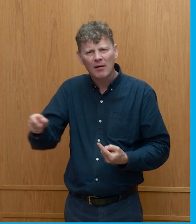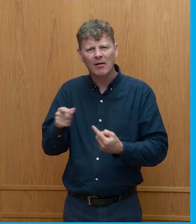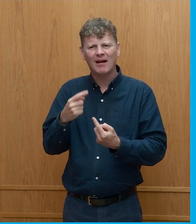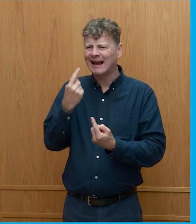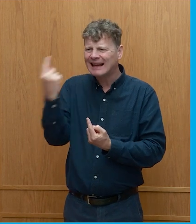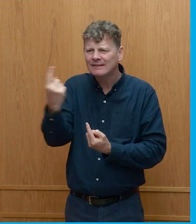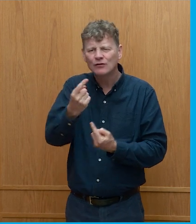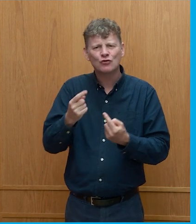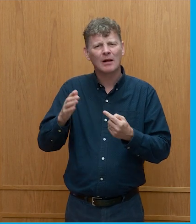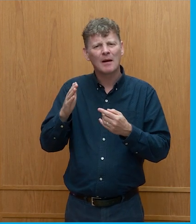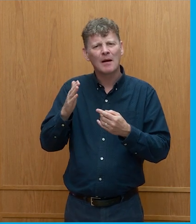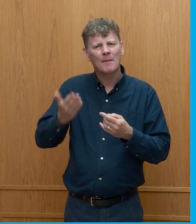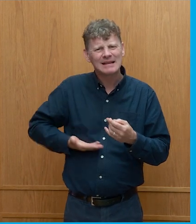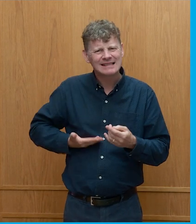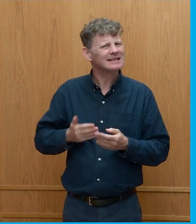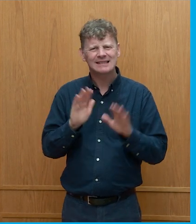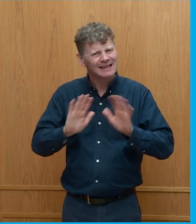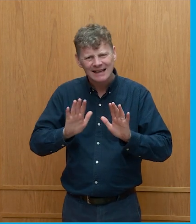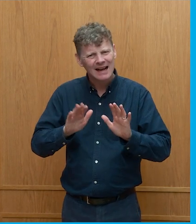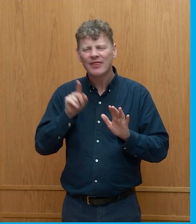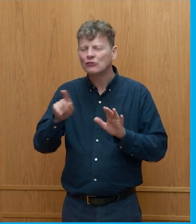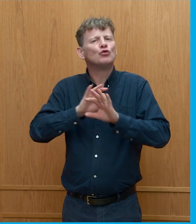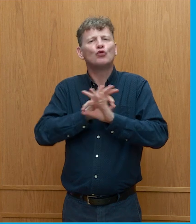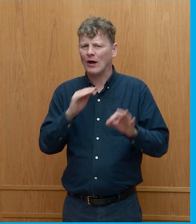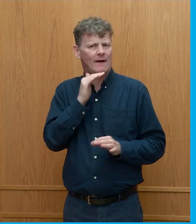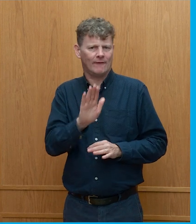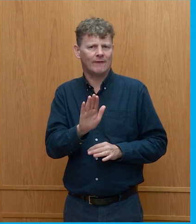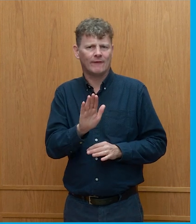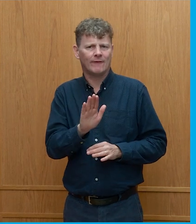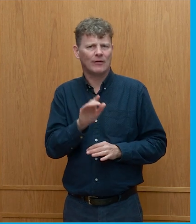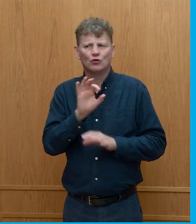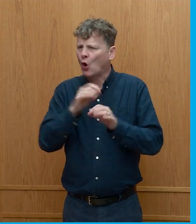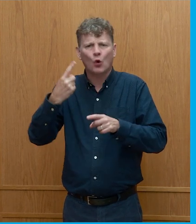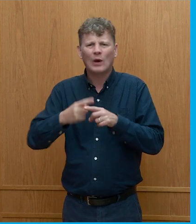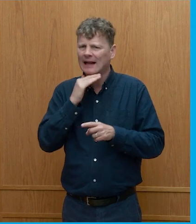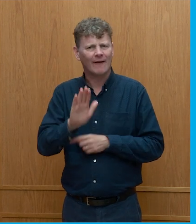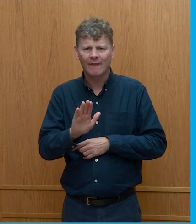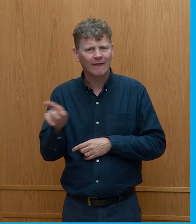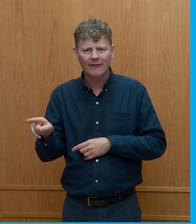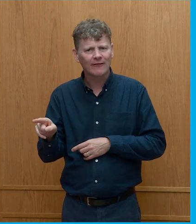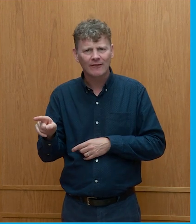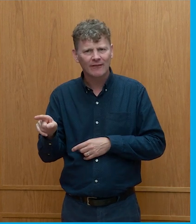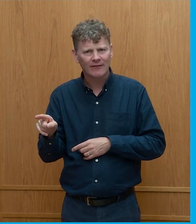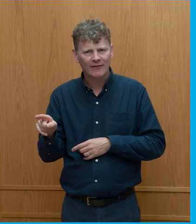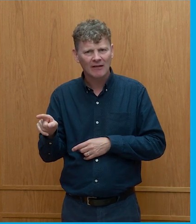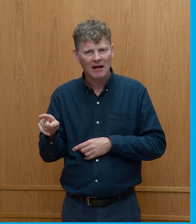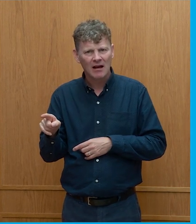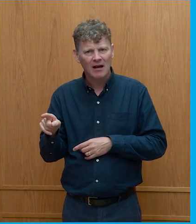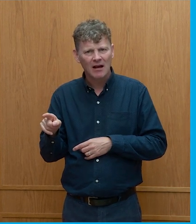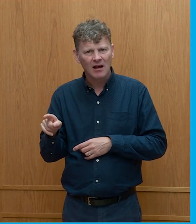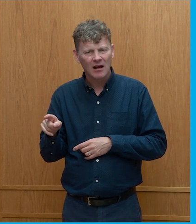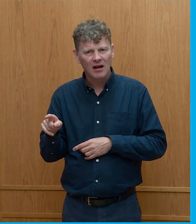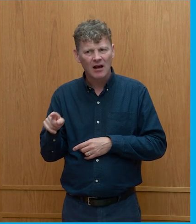solutions and that is not that's not enough and that's not going to be quick enough asking people who live in the kind of